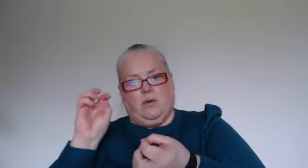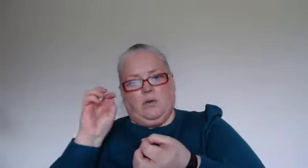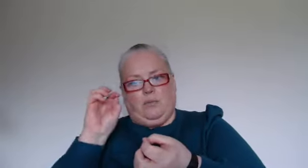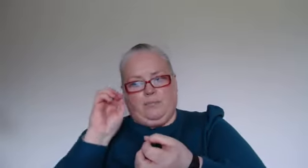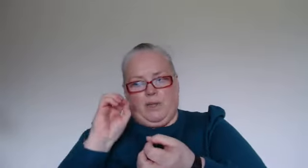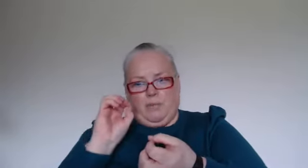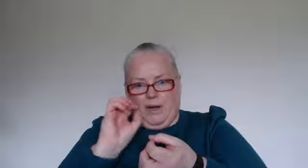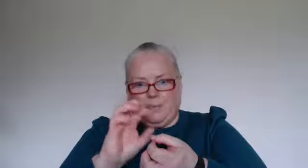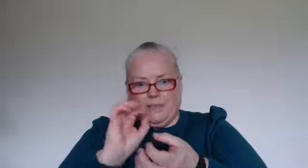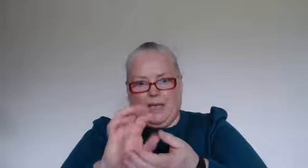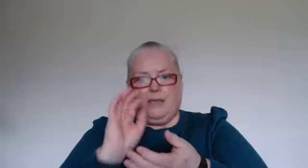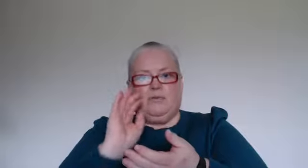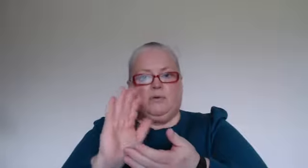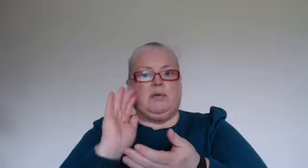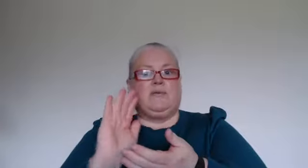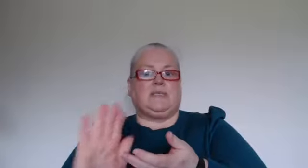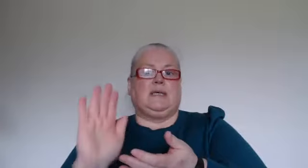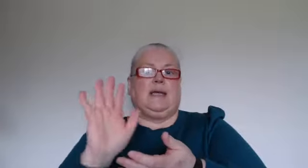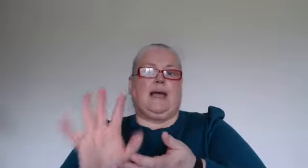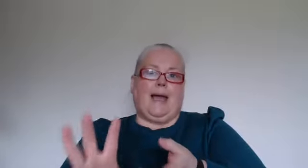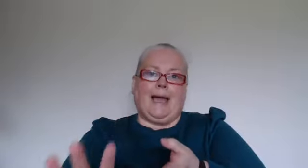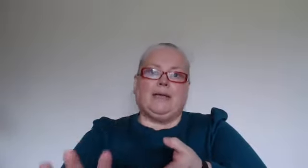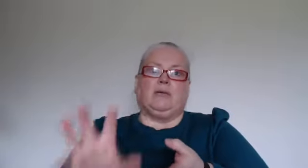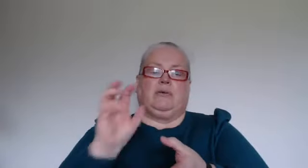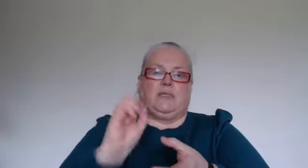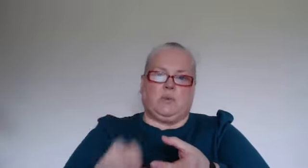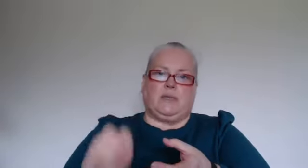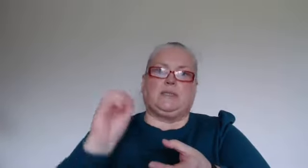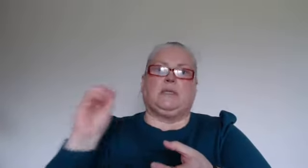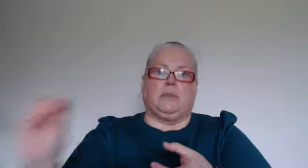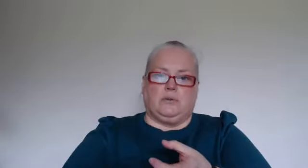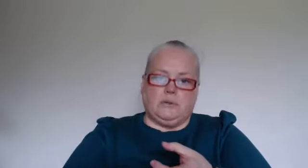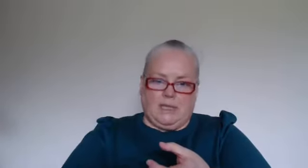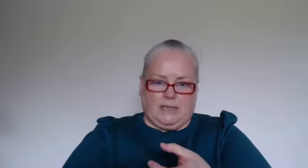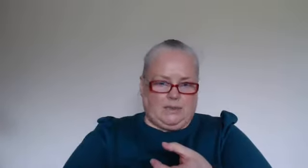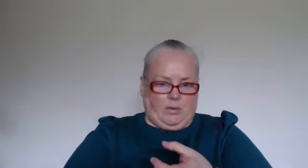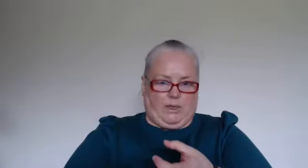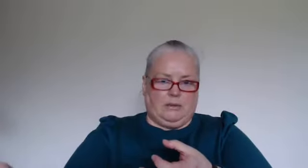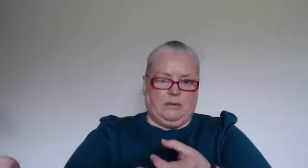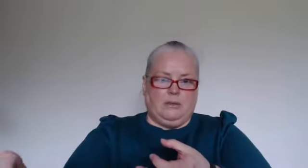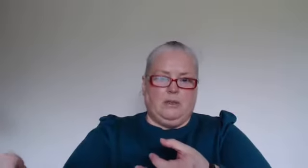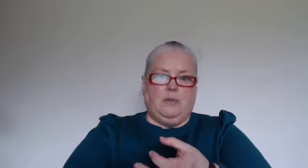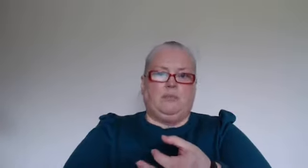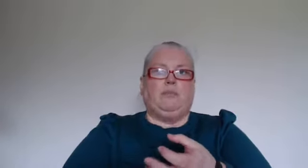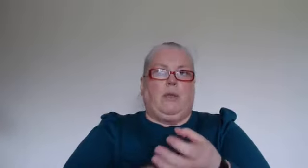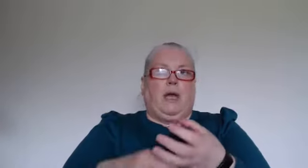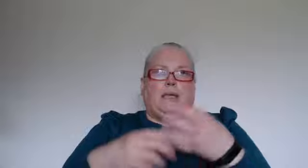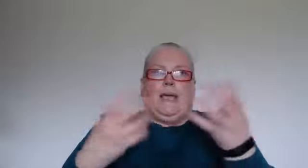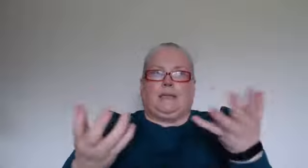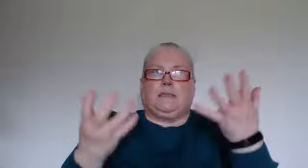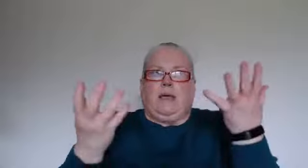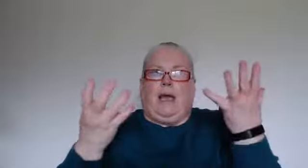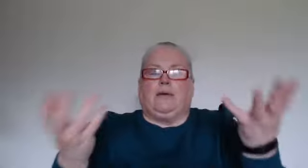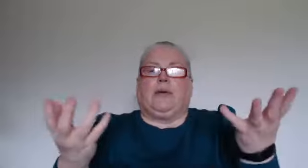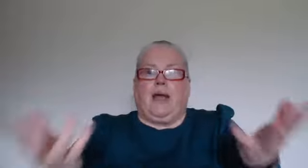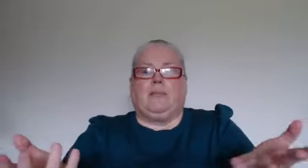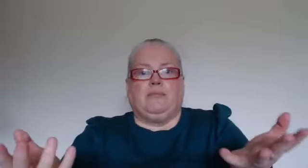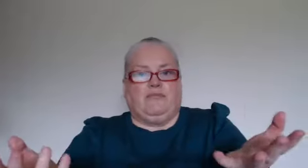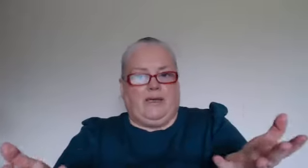perhaps again you've only ever seen anger expressed in an unhealthy way and yes anger can feel